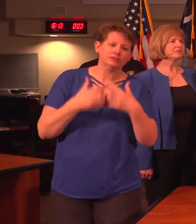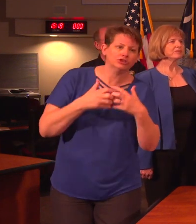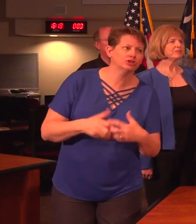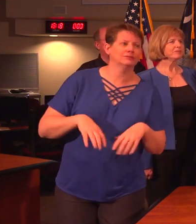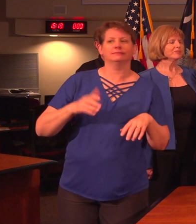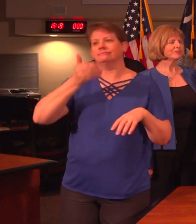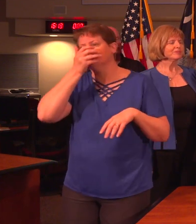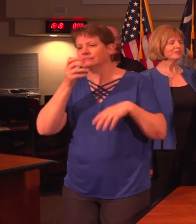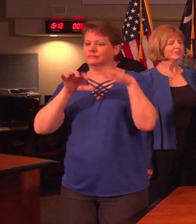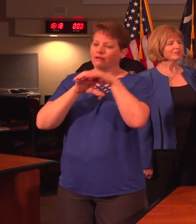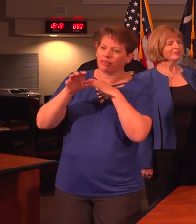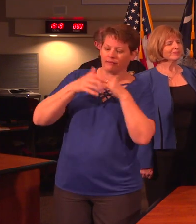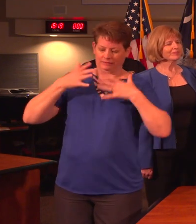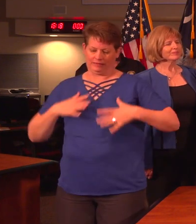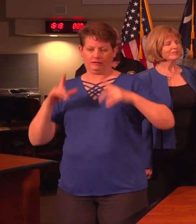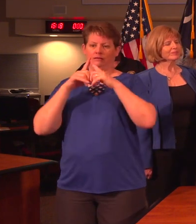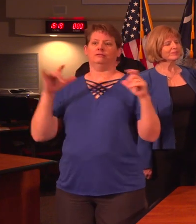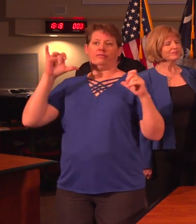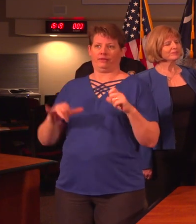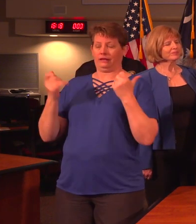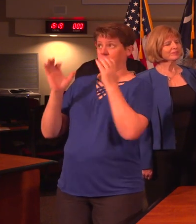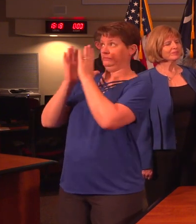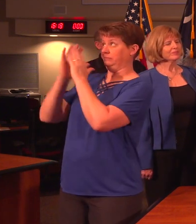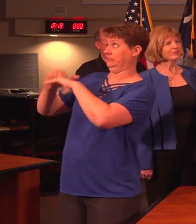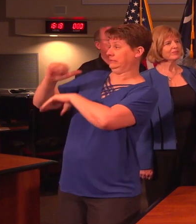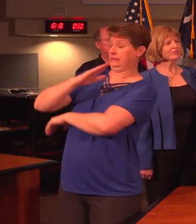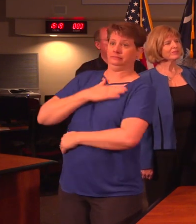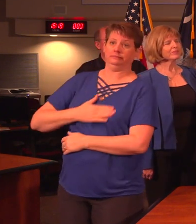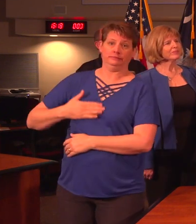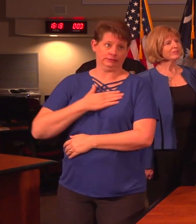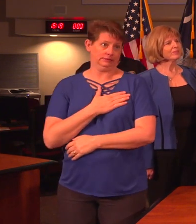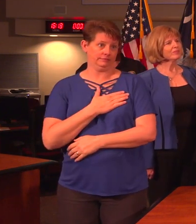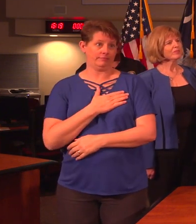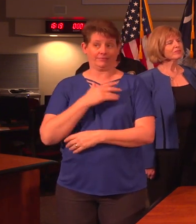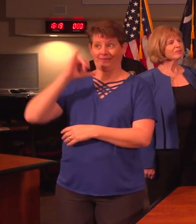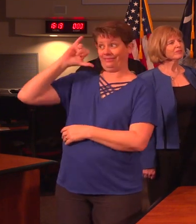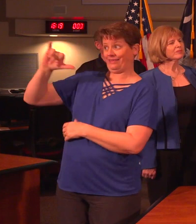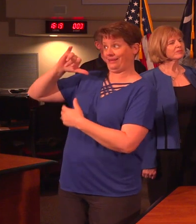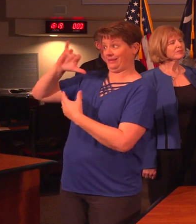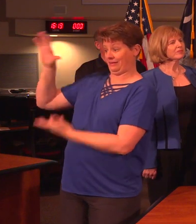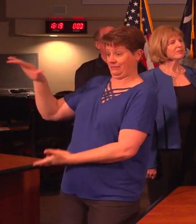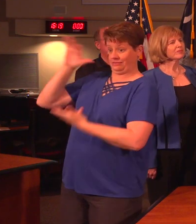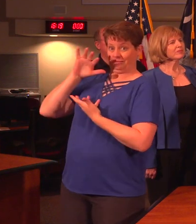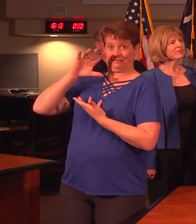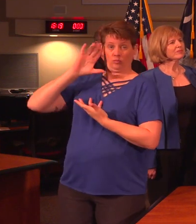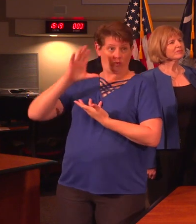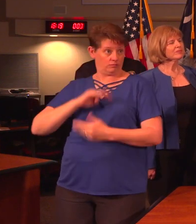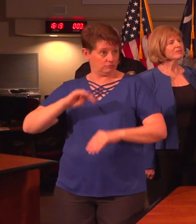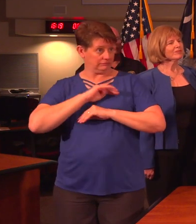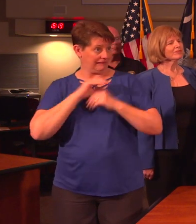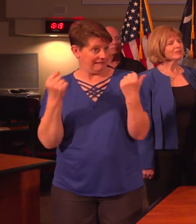gloves, and gowns. But that allocation will not be everything our healthcare professionals